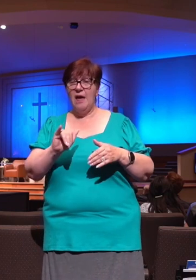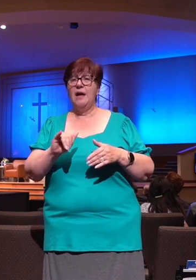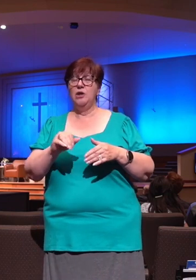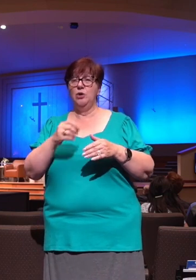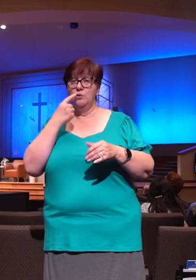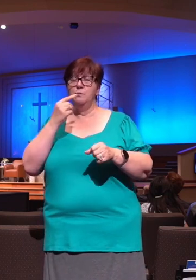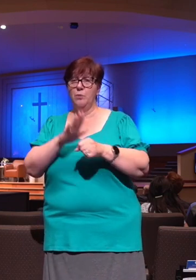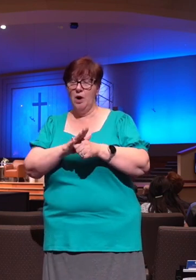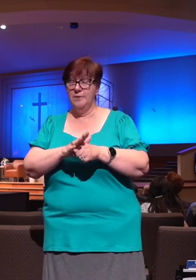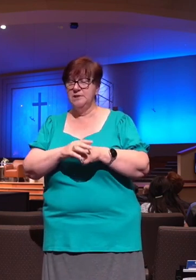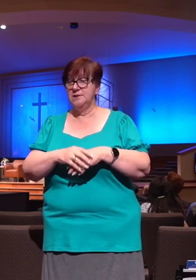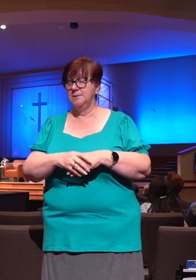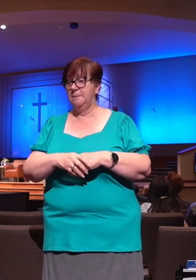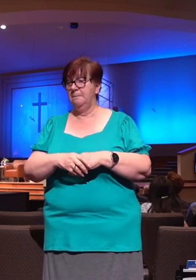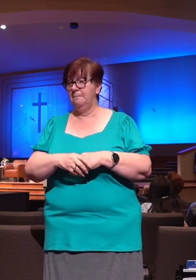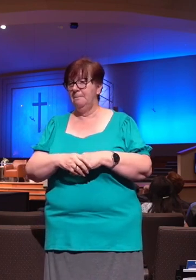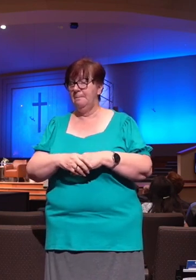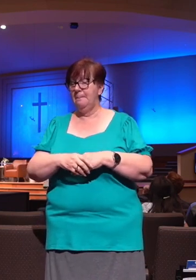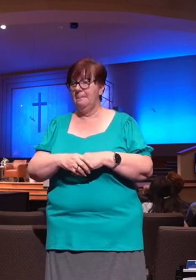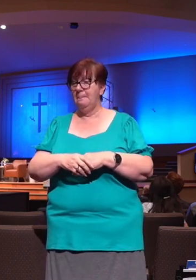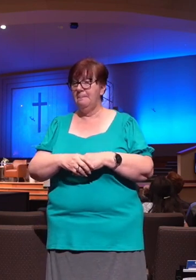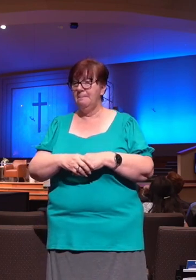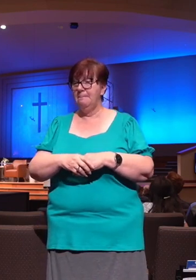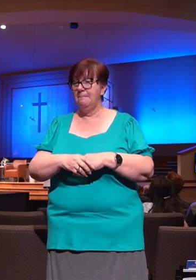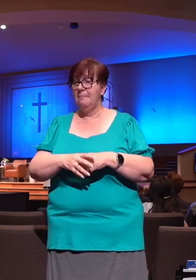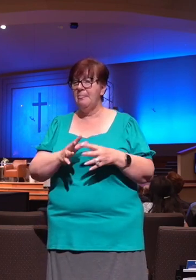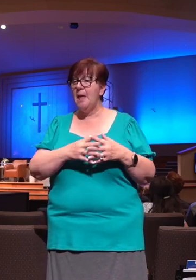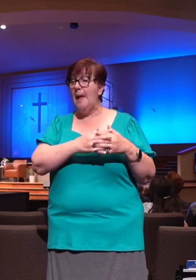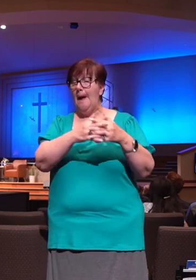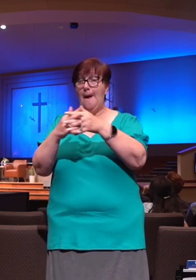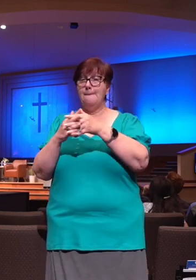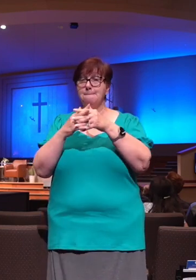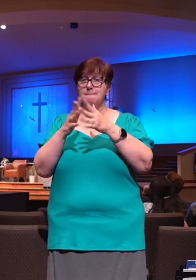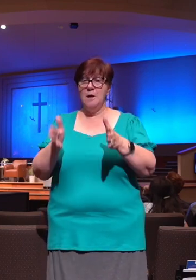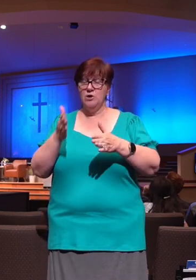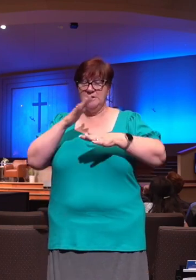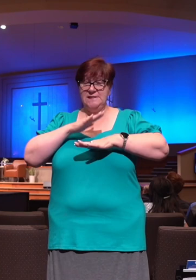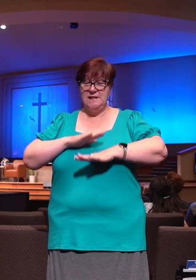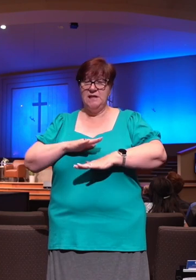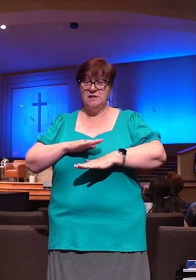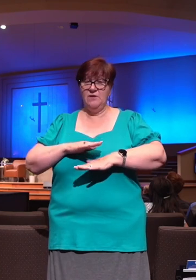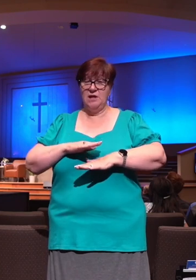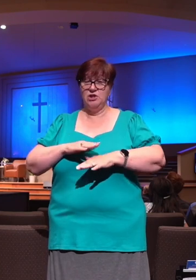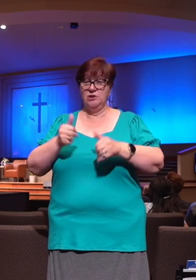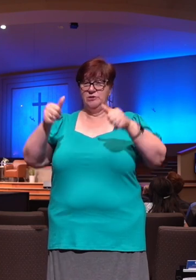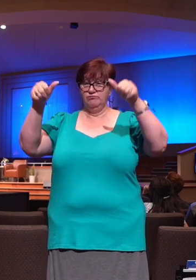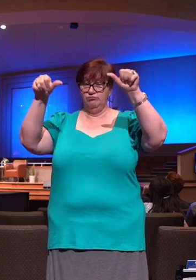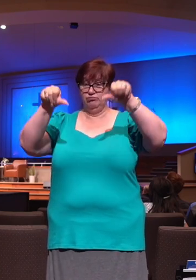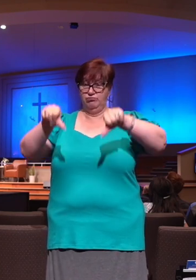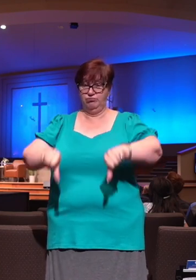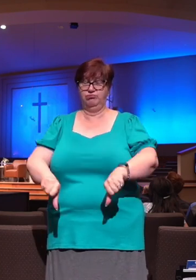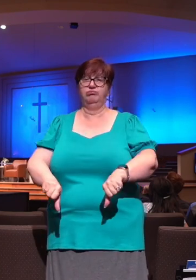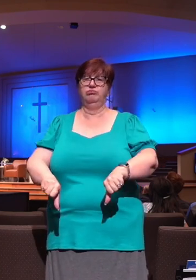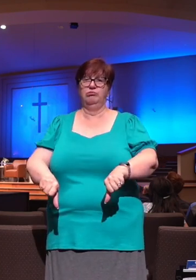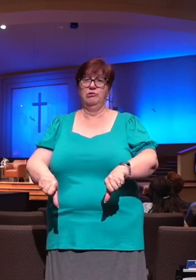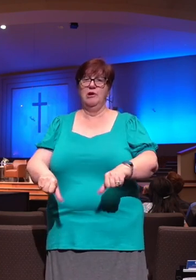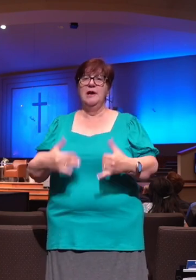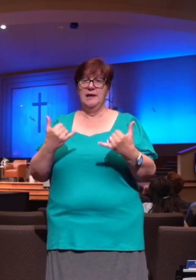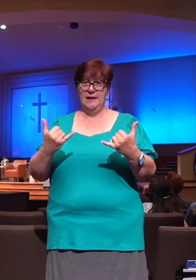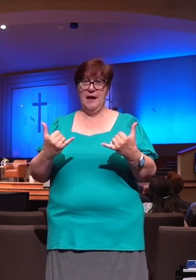surprised to know that the American satisfaction is at some of its lowest levels that it's ever been before. Satisfaction. Just are you satisfied